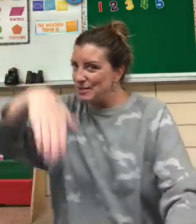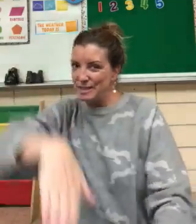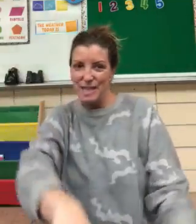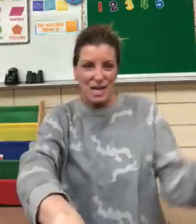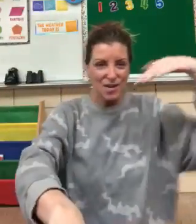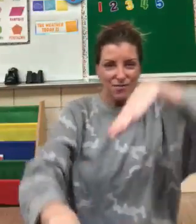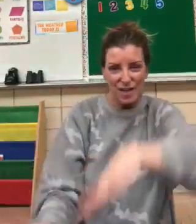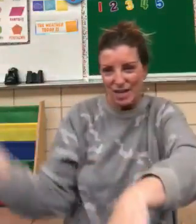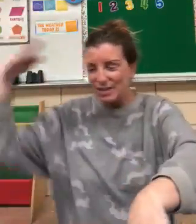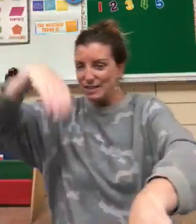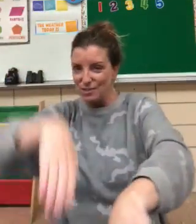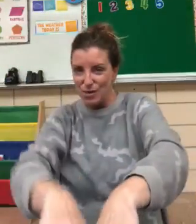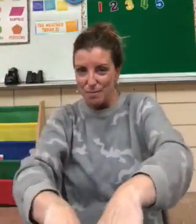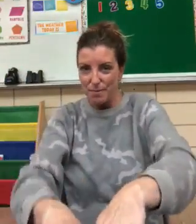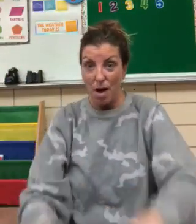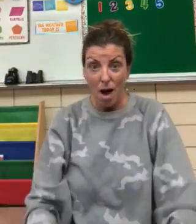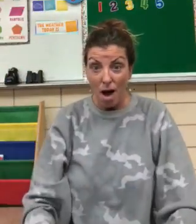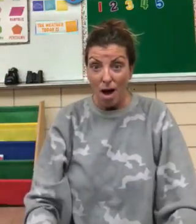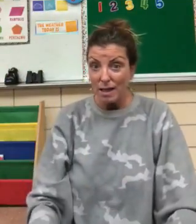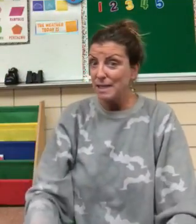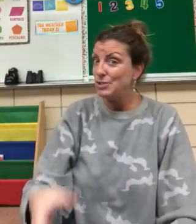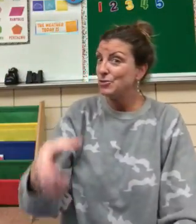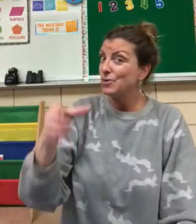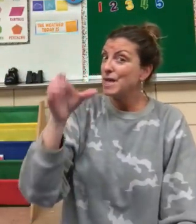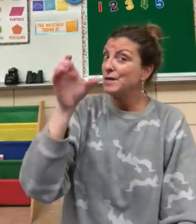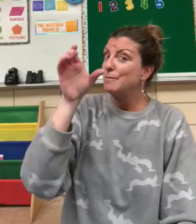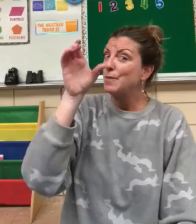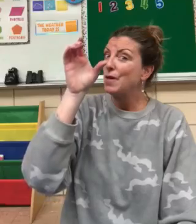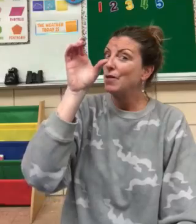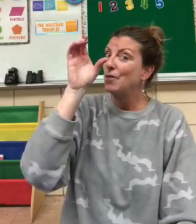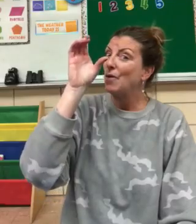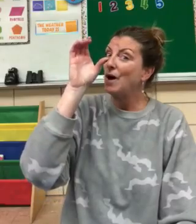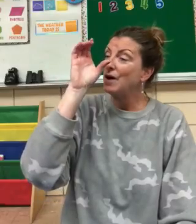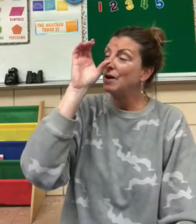see if he could swim. He drank up all the water.